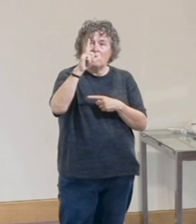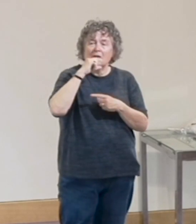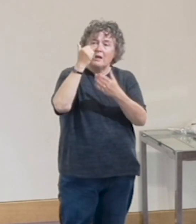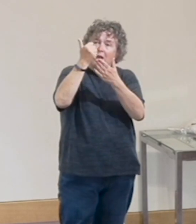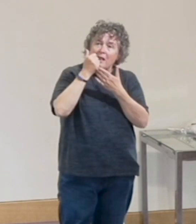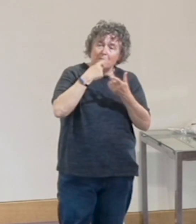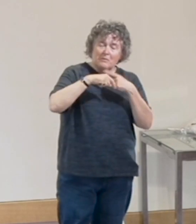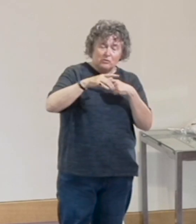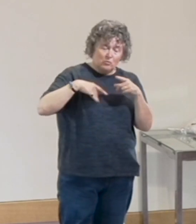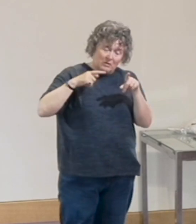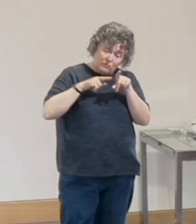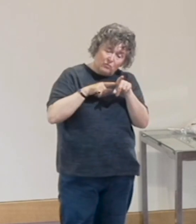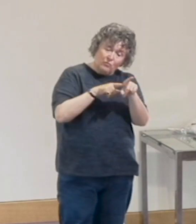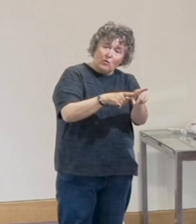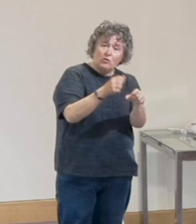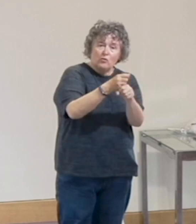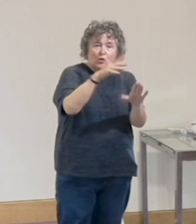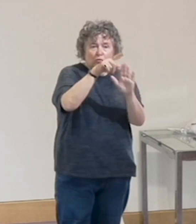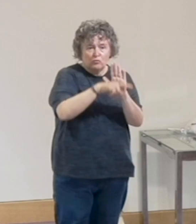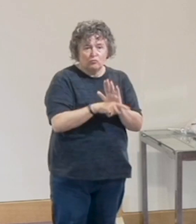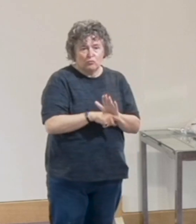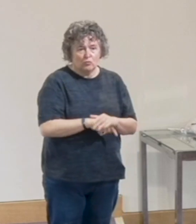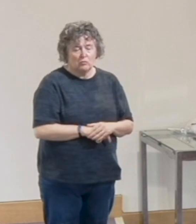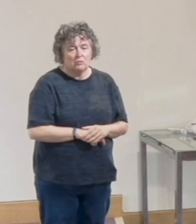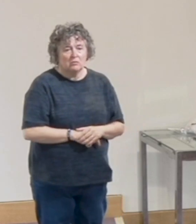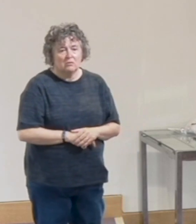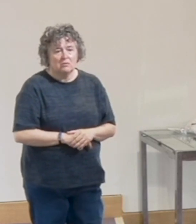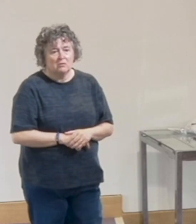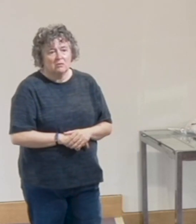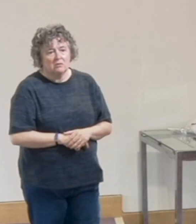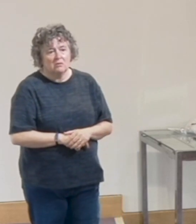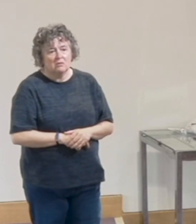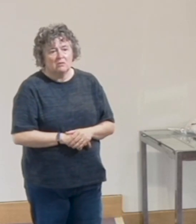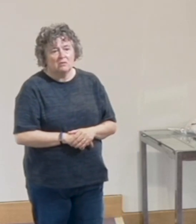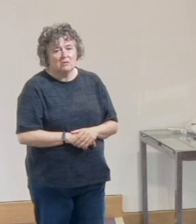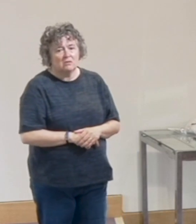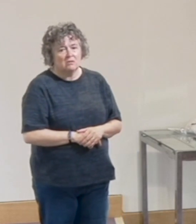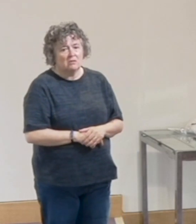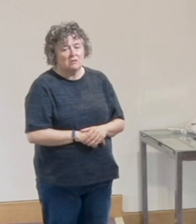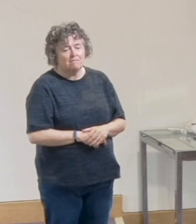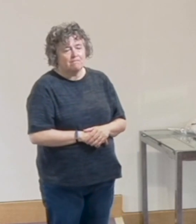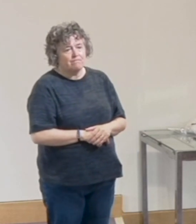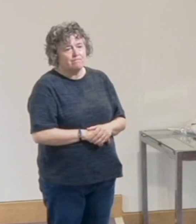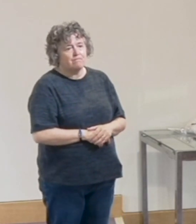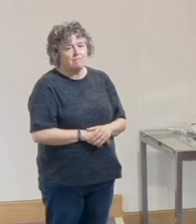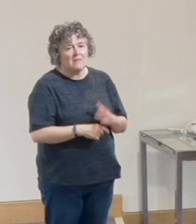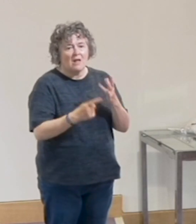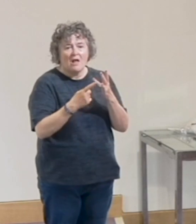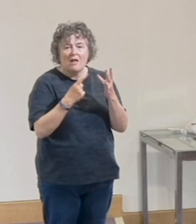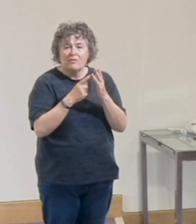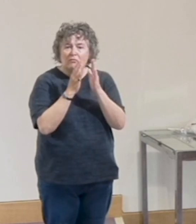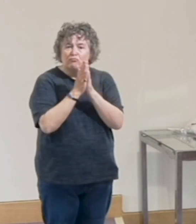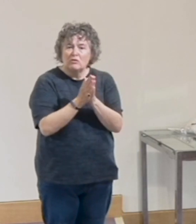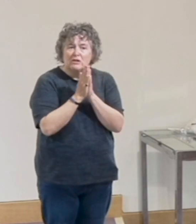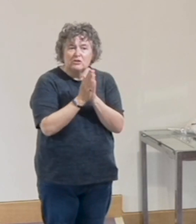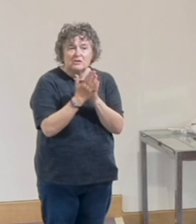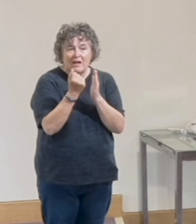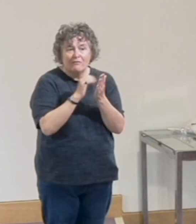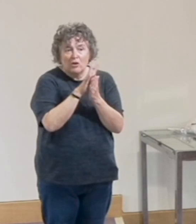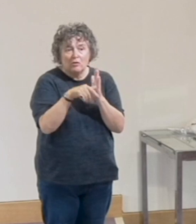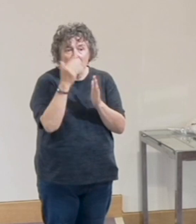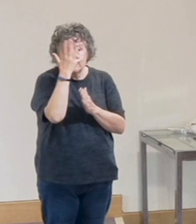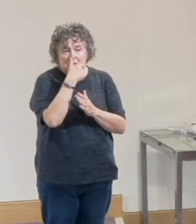help us to live this out. No other religion, no other faith in the world has the Holy Spirit except